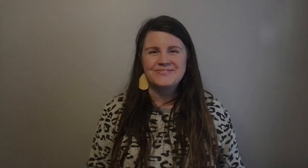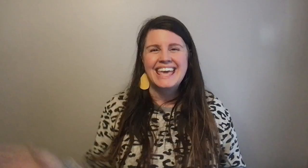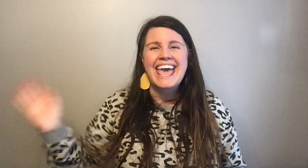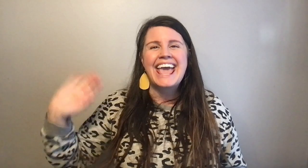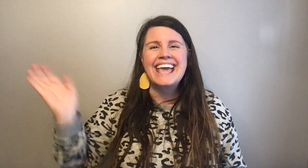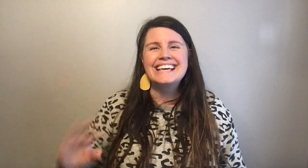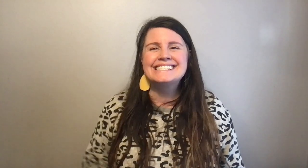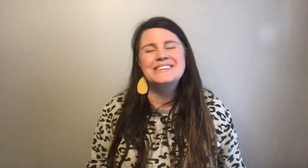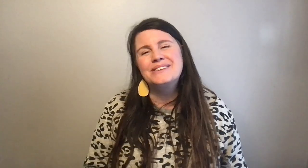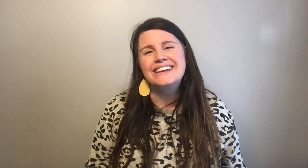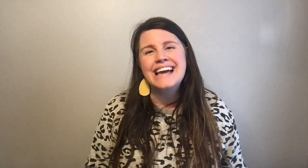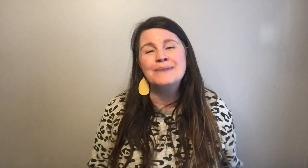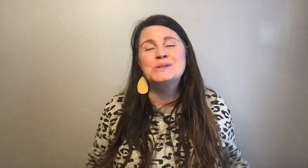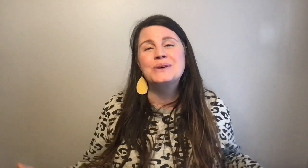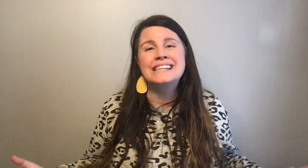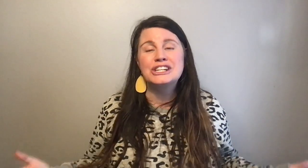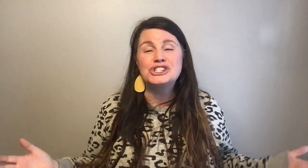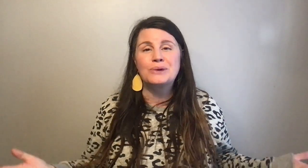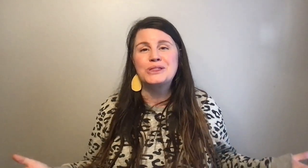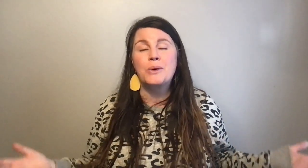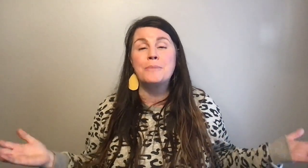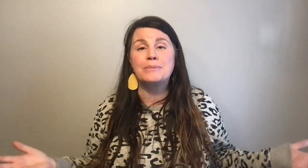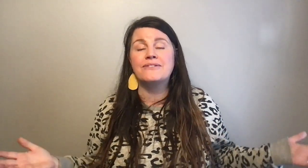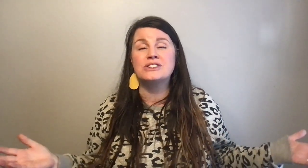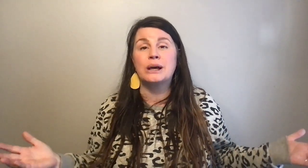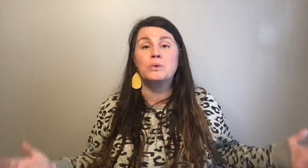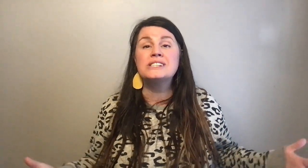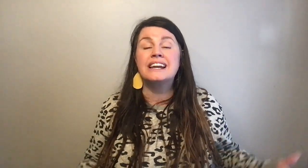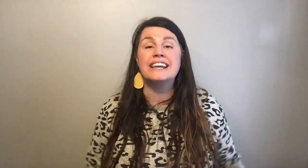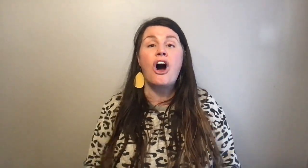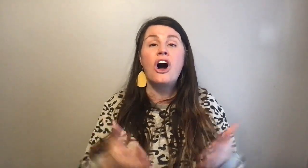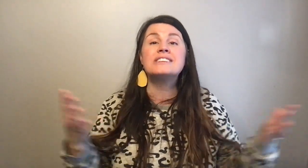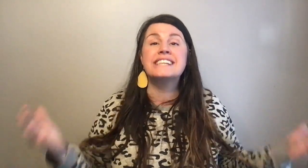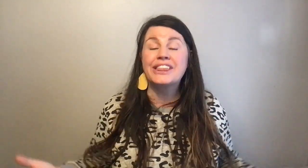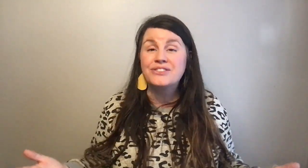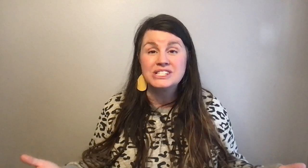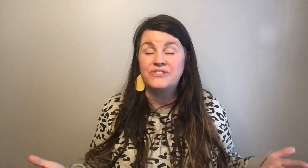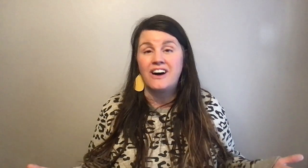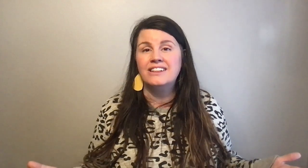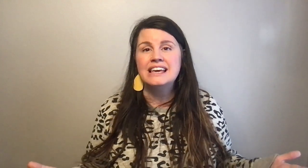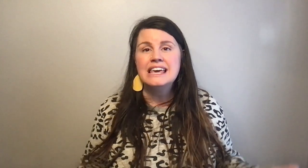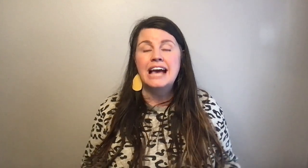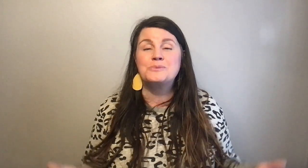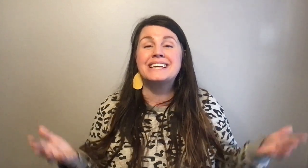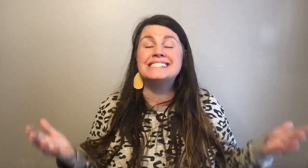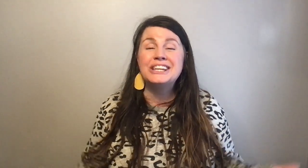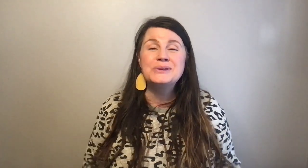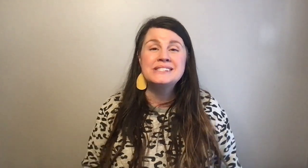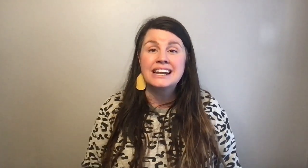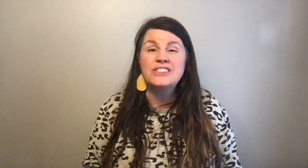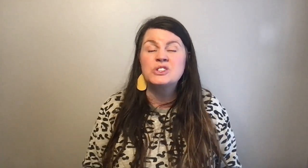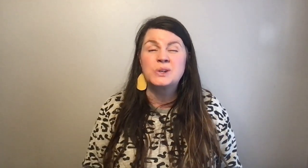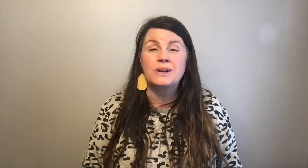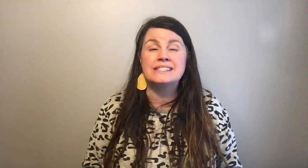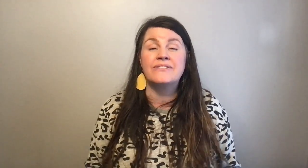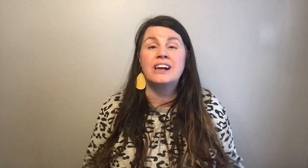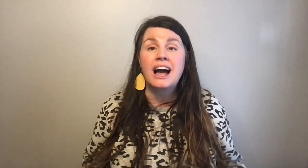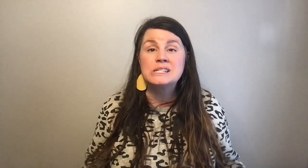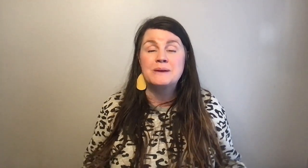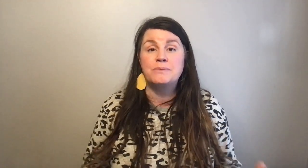Hey kids community, I'm so excited to share with you our memory verse that we're studying all together this fall as we continue studying the stories of God's people